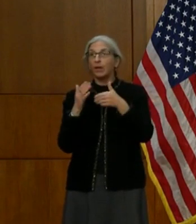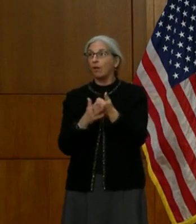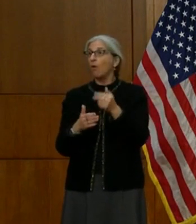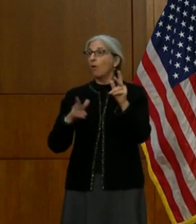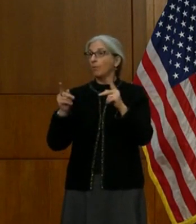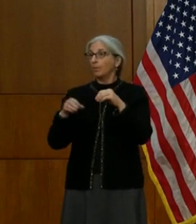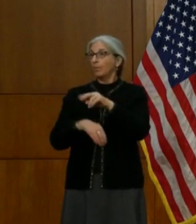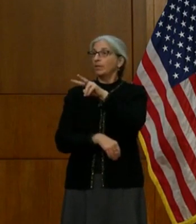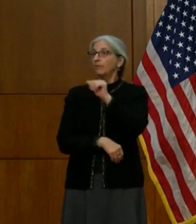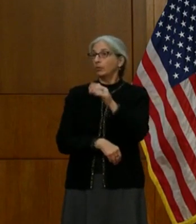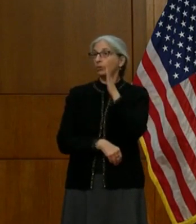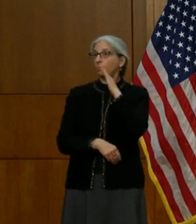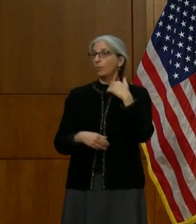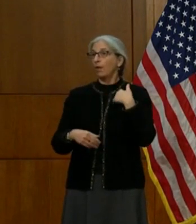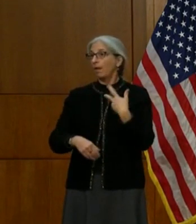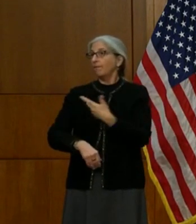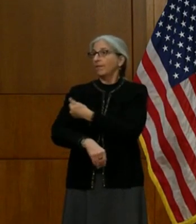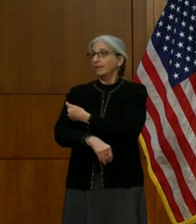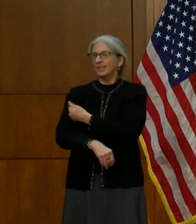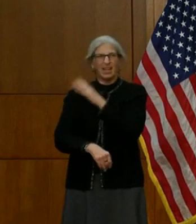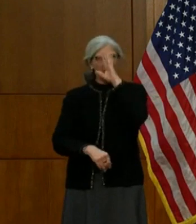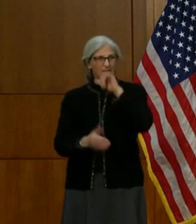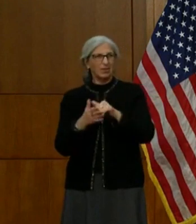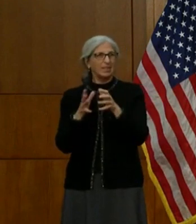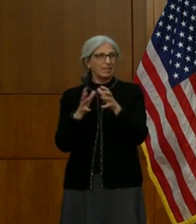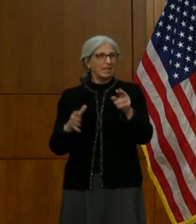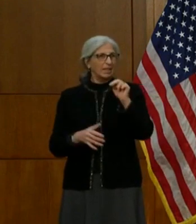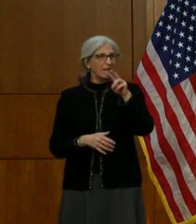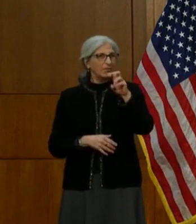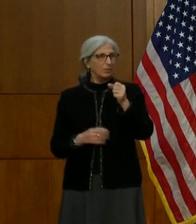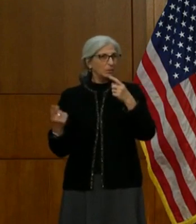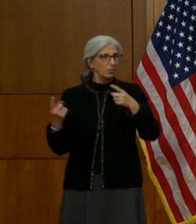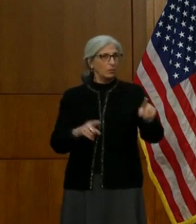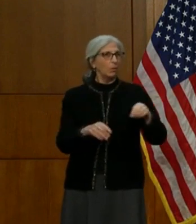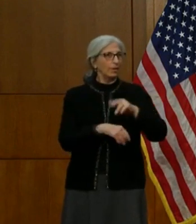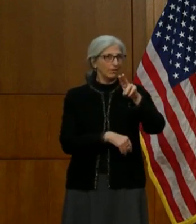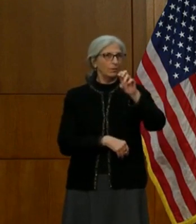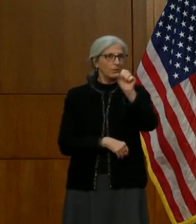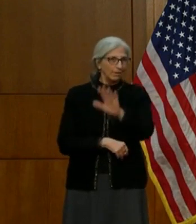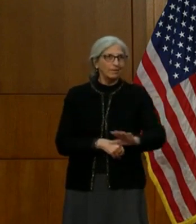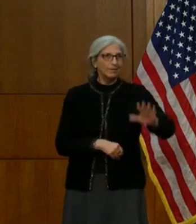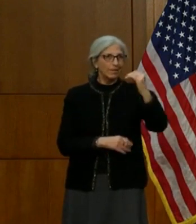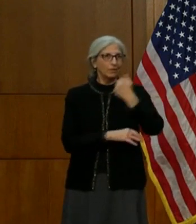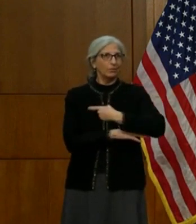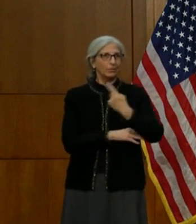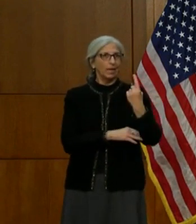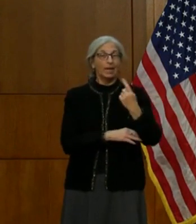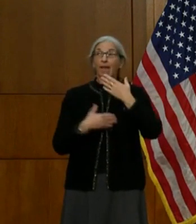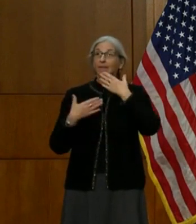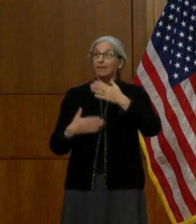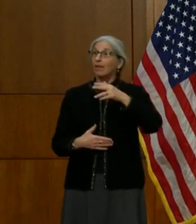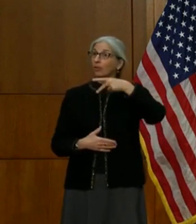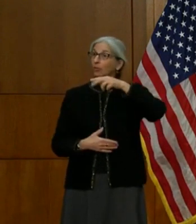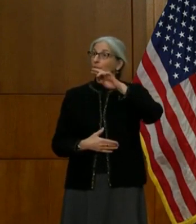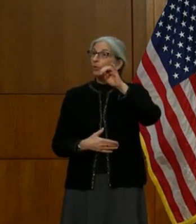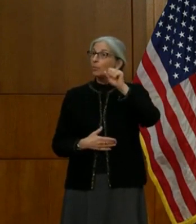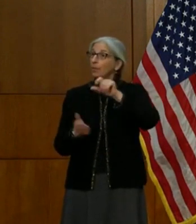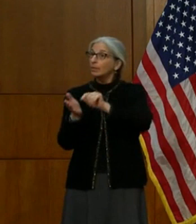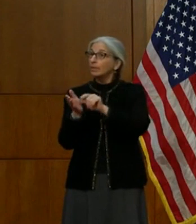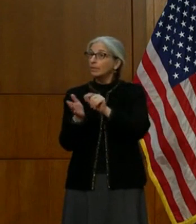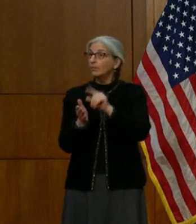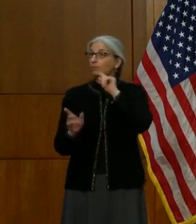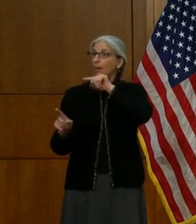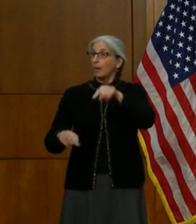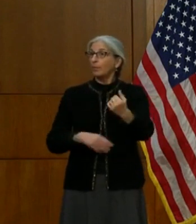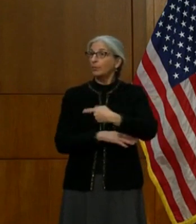you all so much for being with us today. I know there's a lot of news going on in our country today, but to the press, thank you all for taking the time to be with